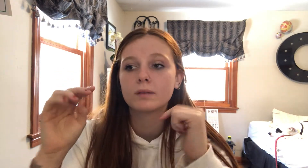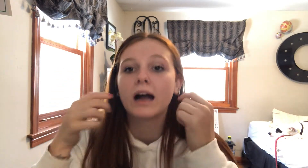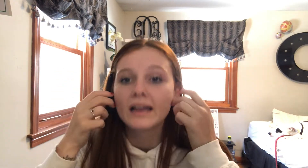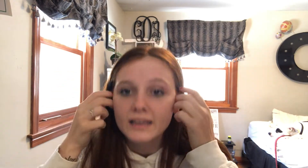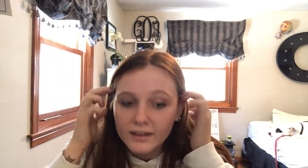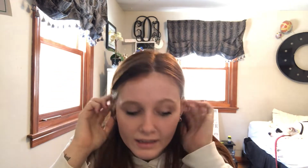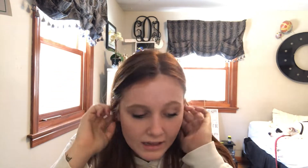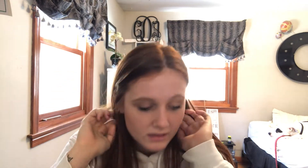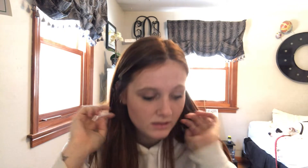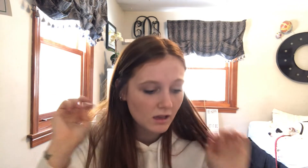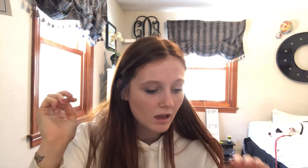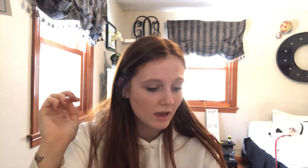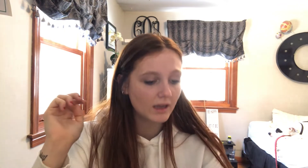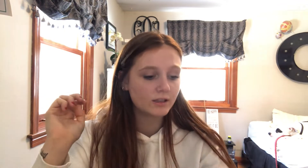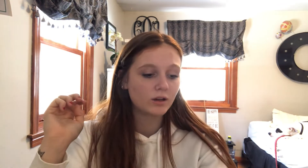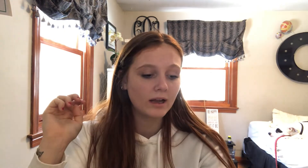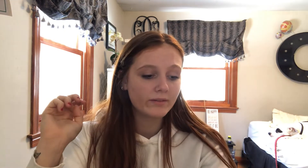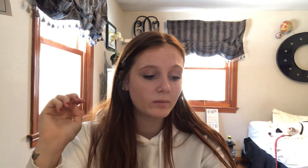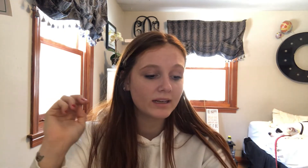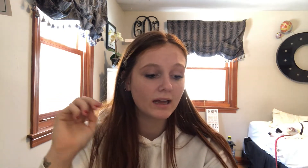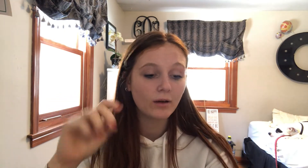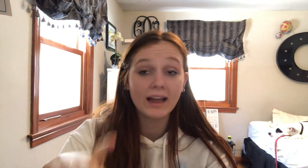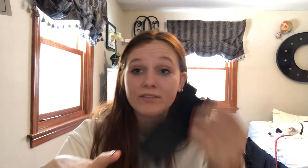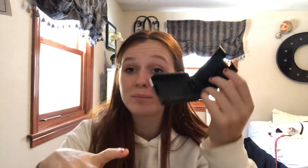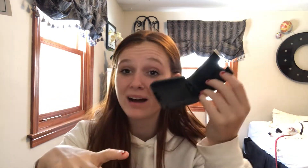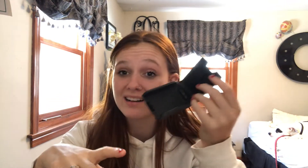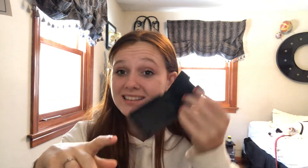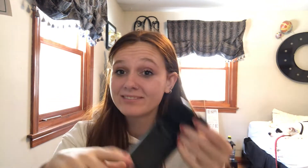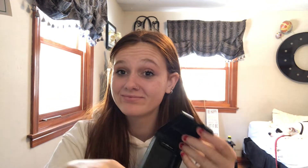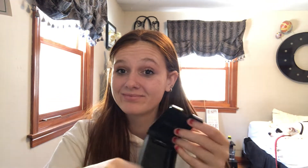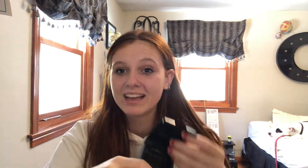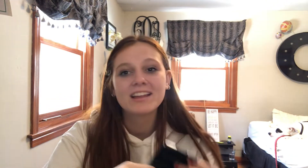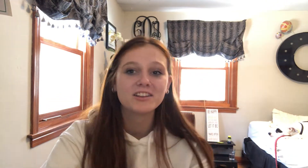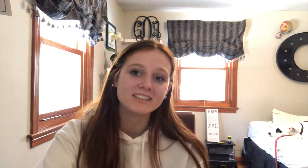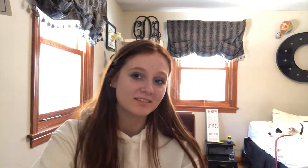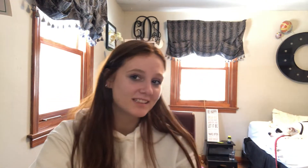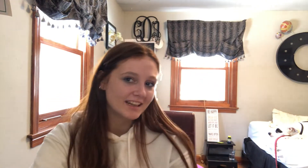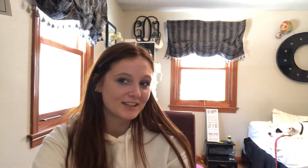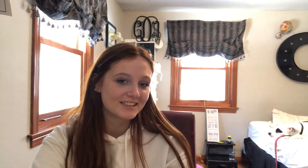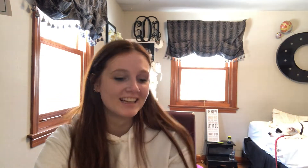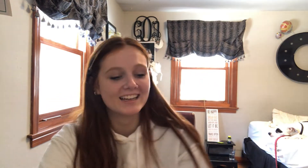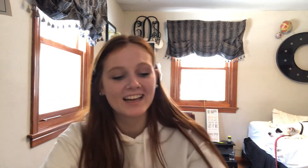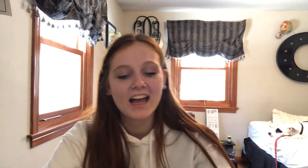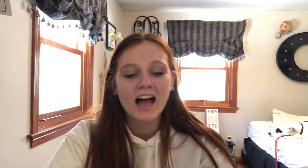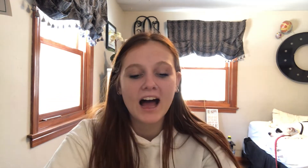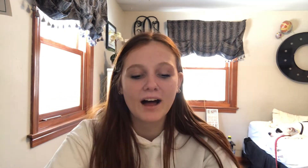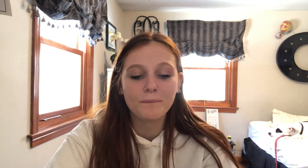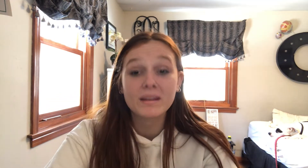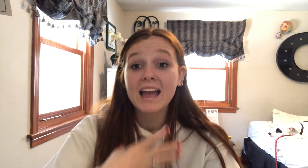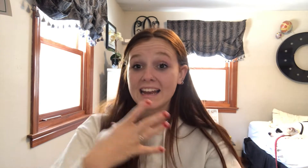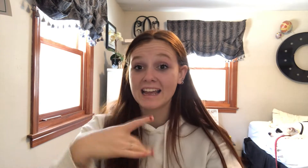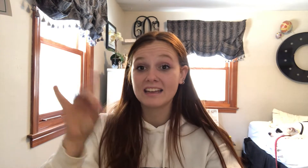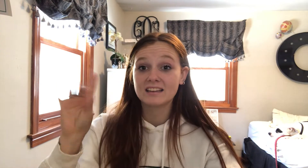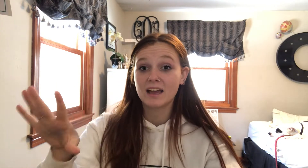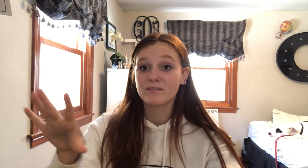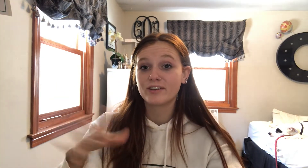got hearing aids. I don't have them right now. I have a box. They're downstairs. Um, and I hated them for,